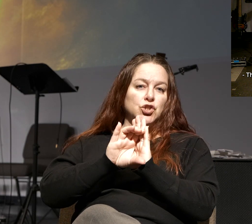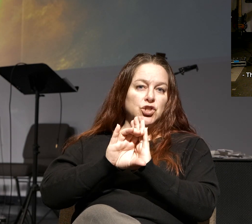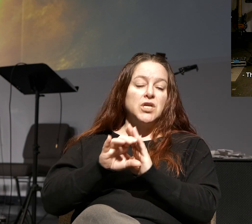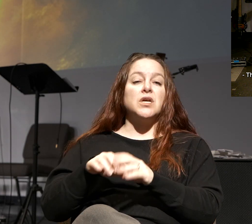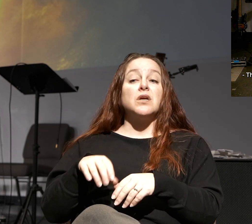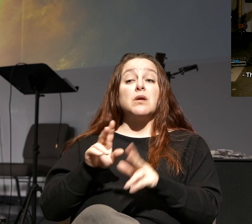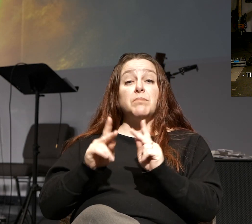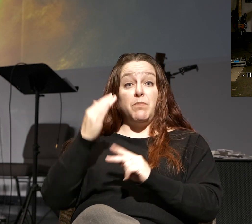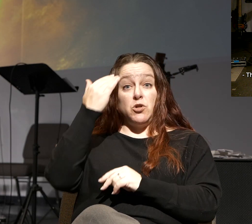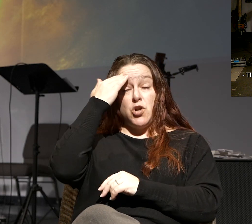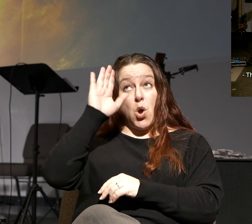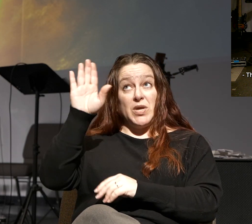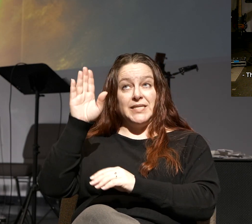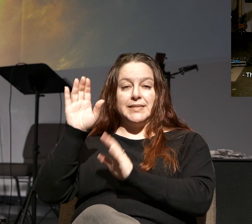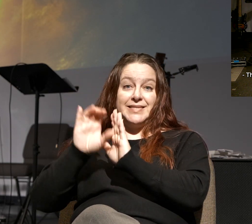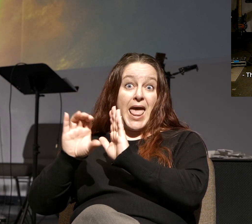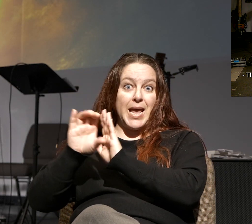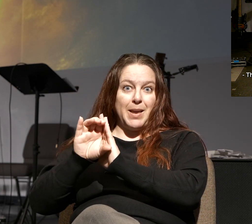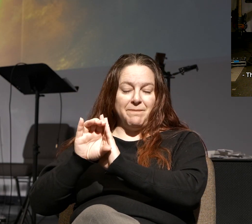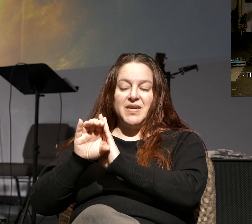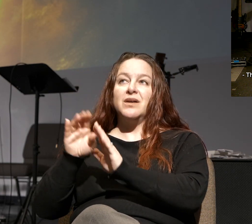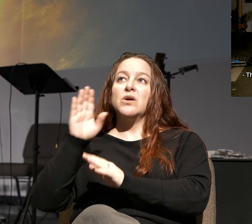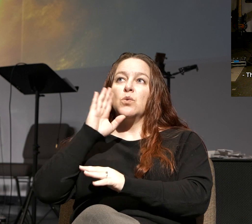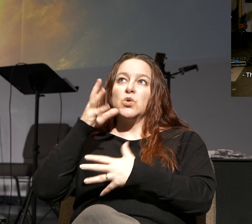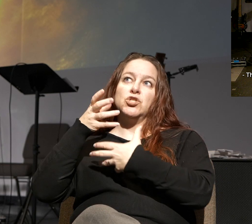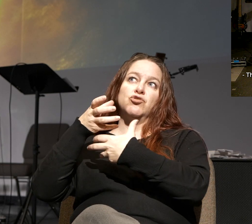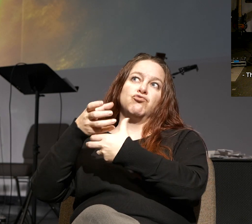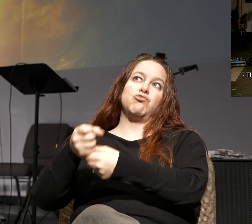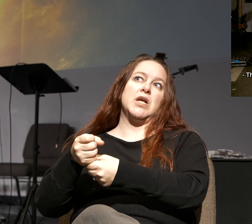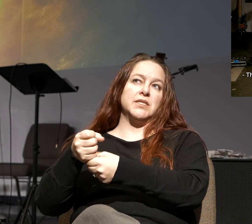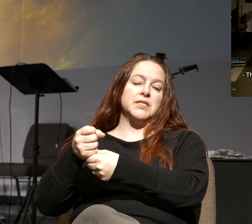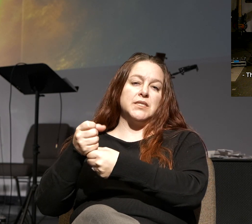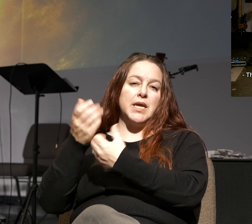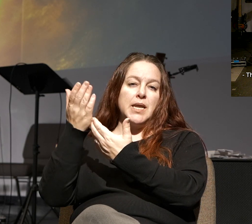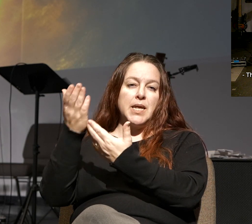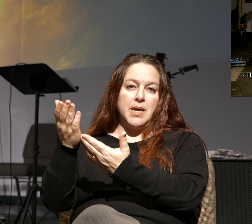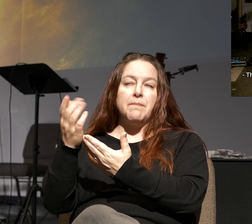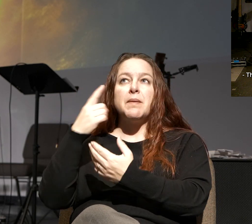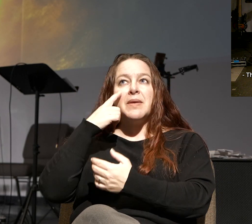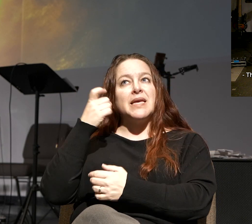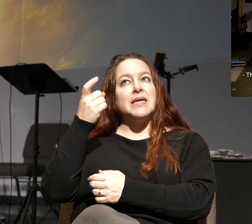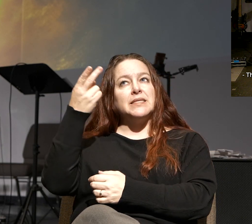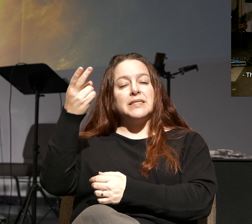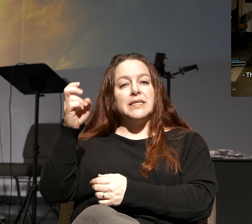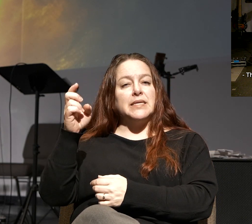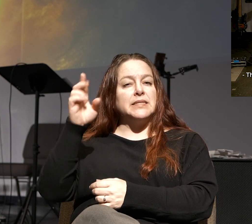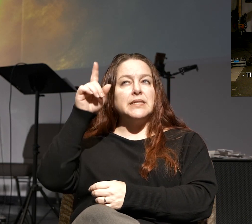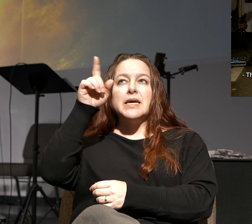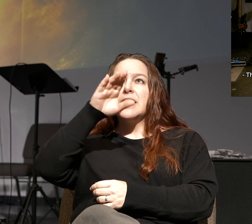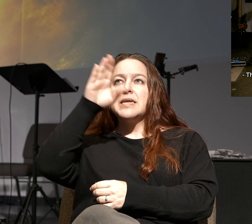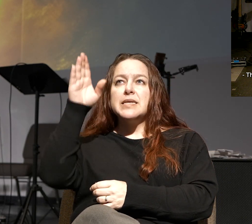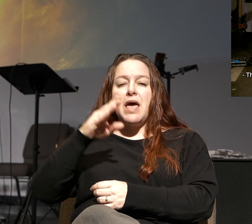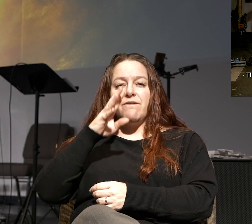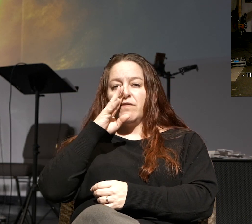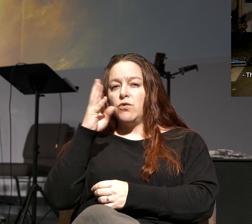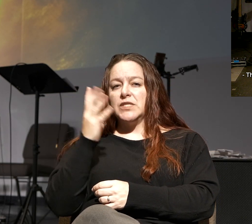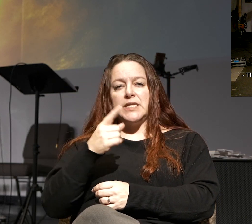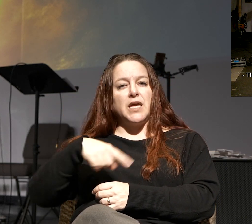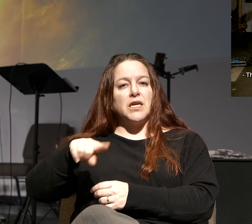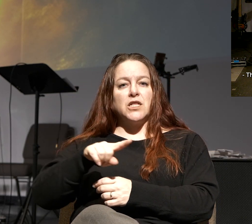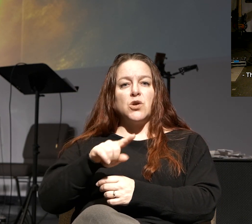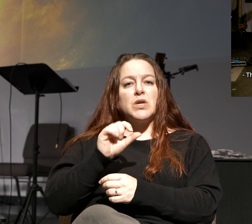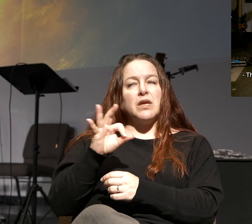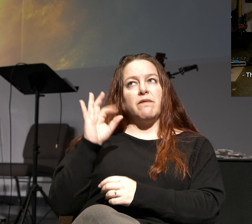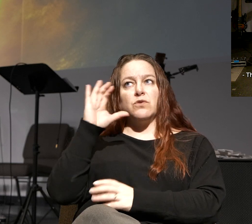Those who know His name will trust in Him because He has never forsaken those who